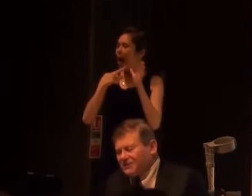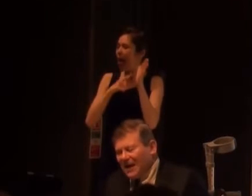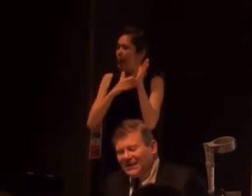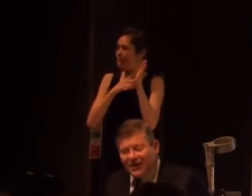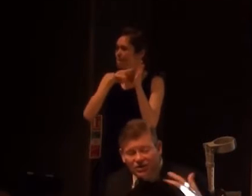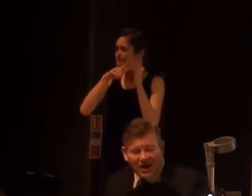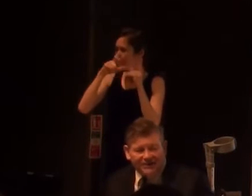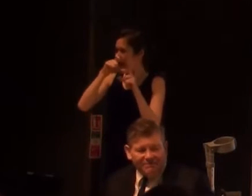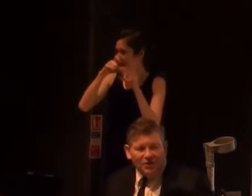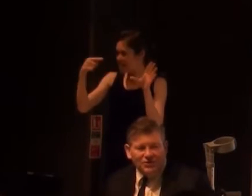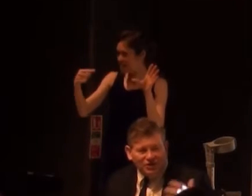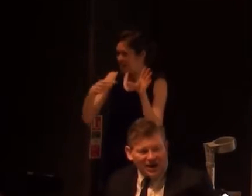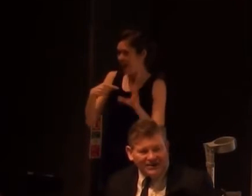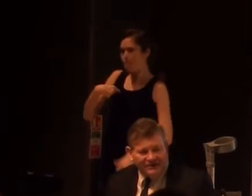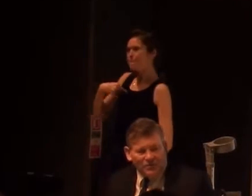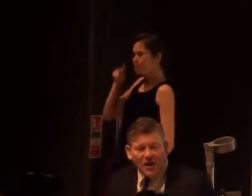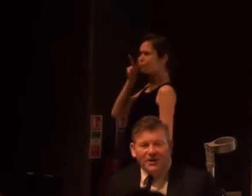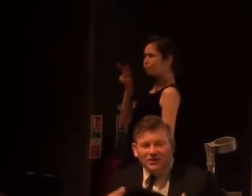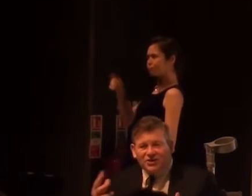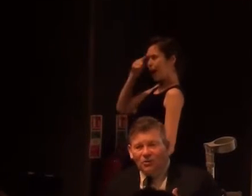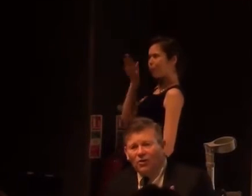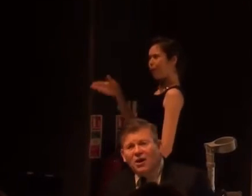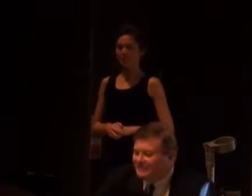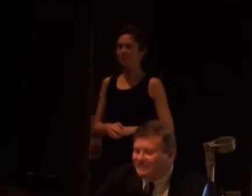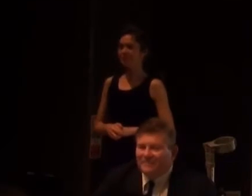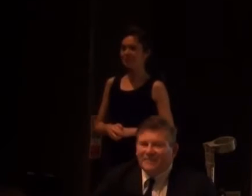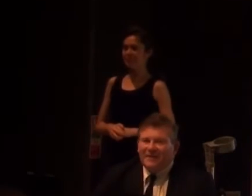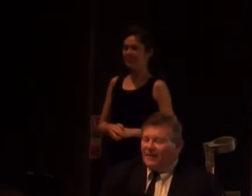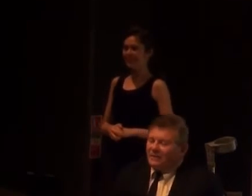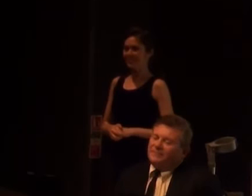very charismatic and attractive person, attractive to women, and so on.